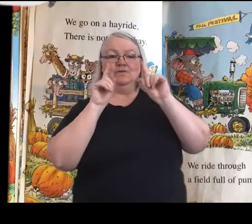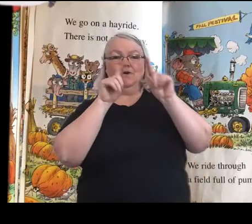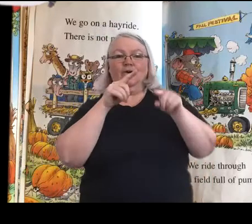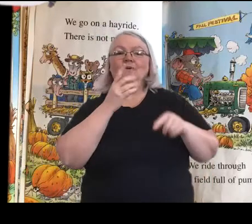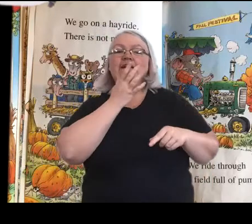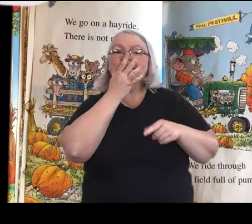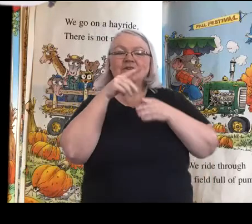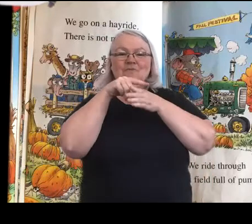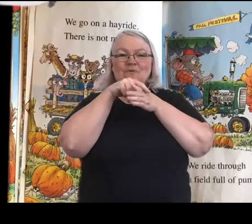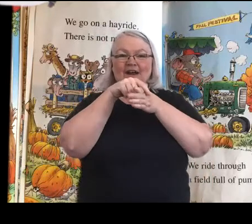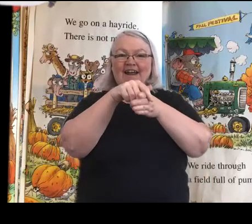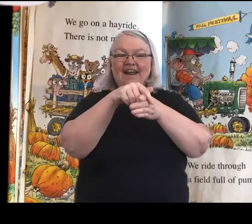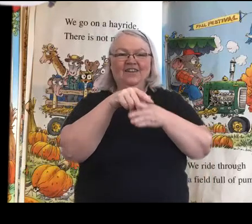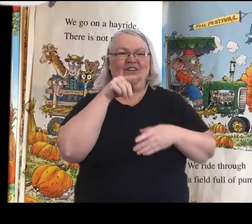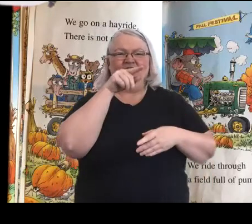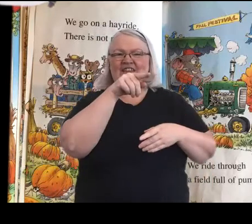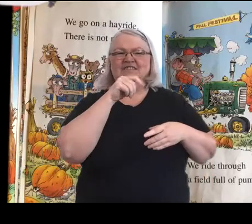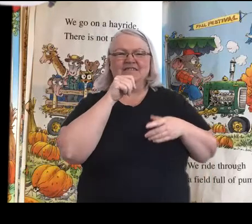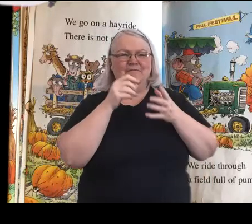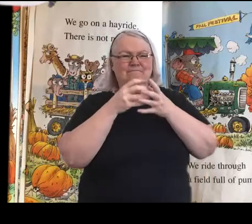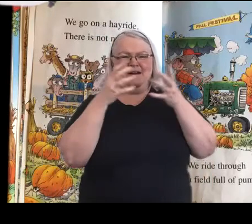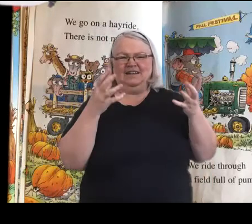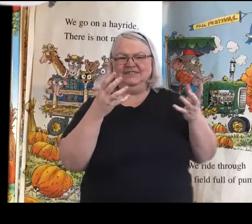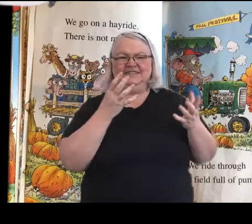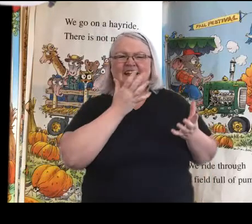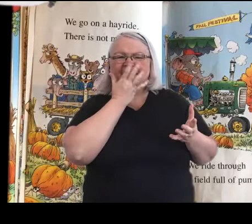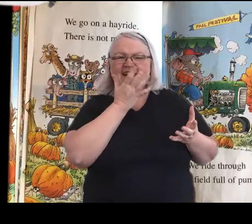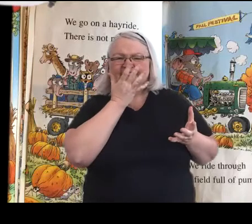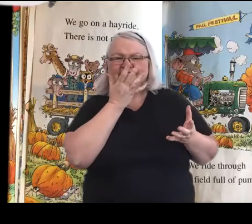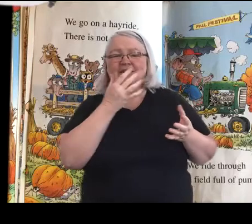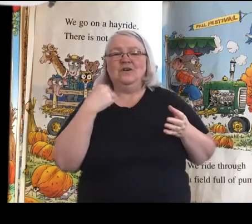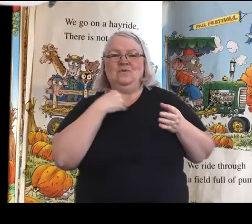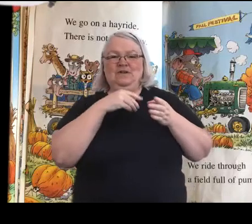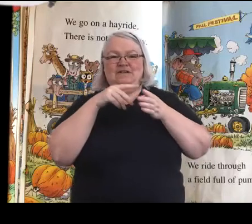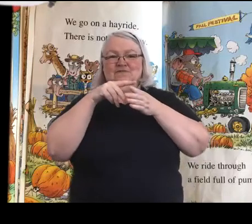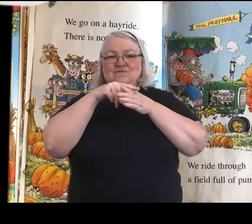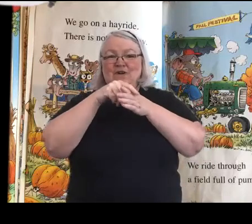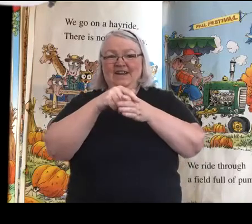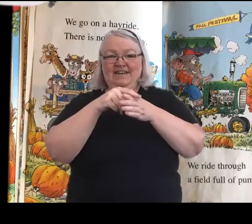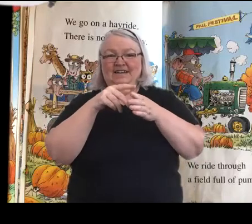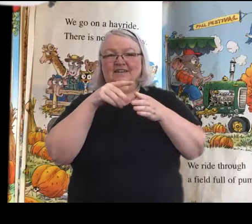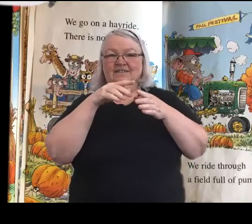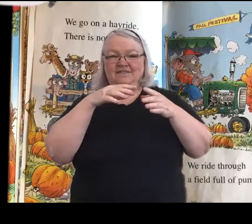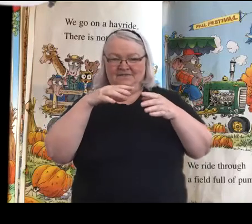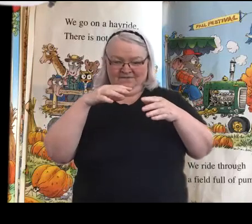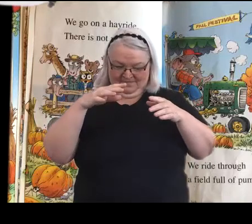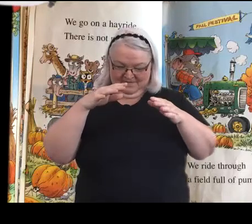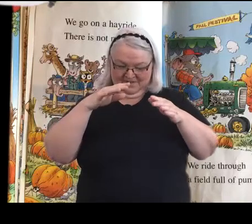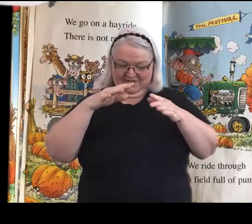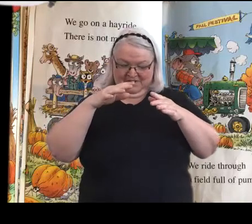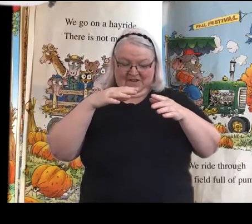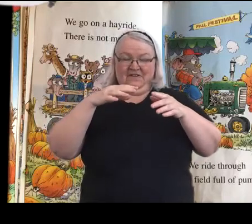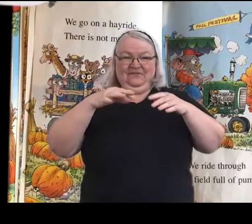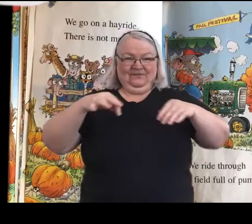We go on a hay ride. There is not much hay. We ride through a field